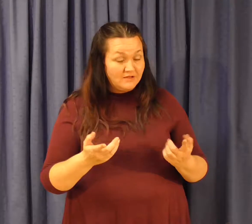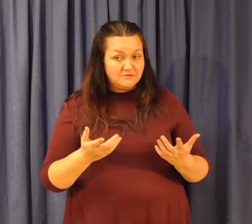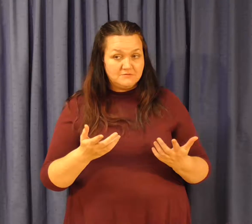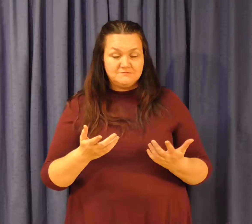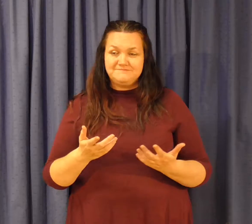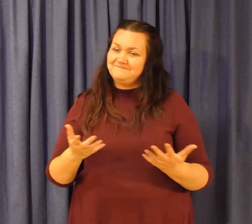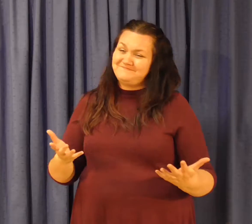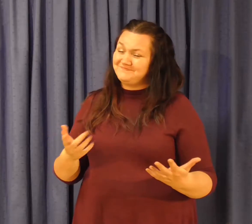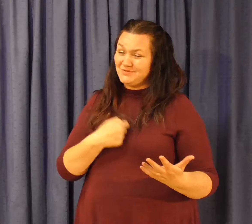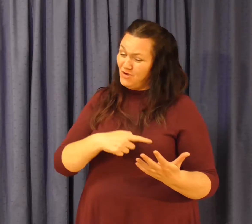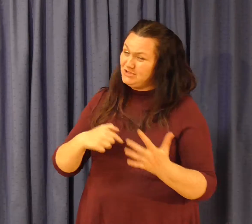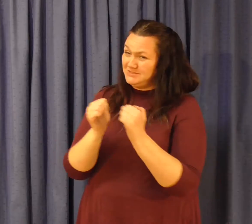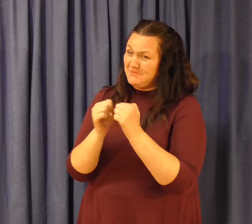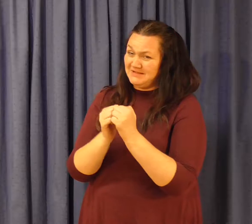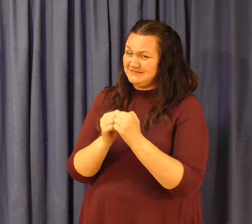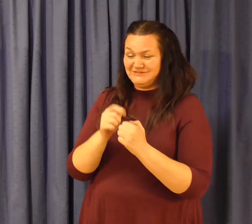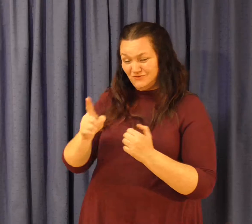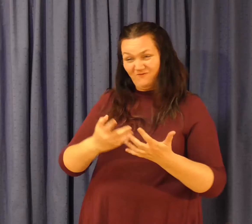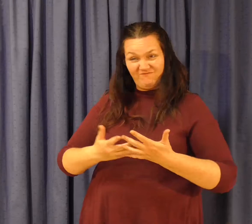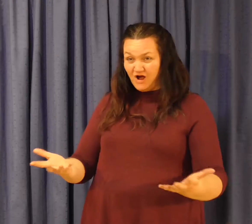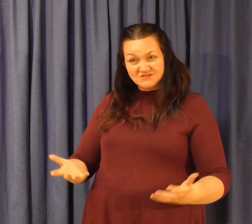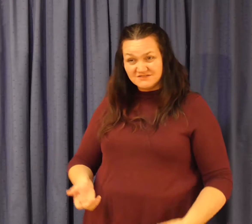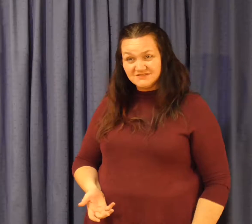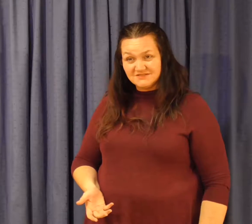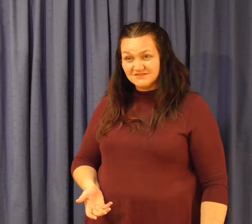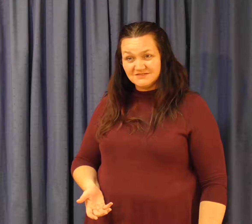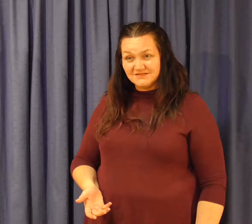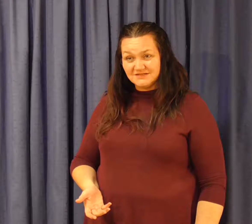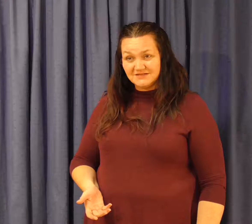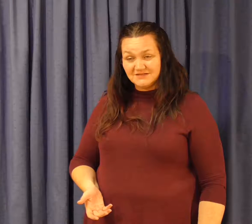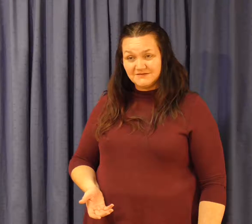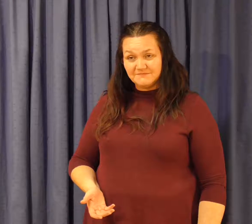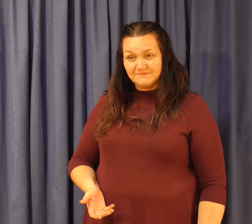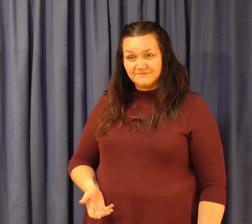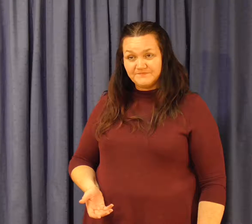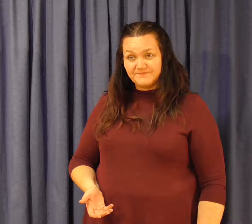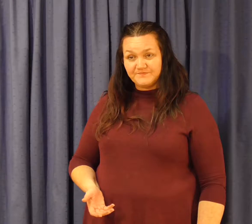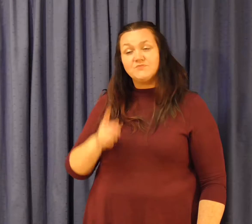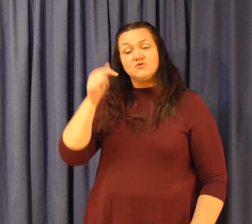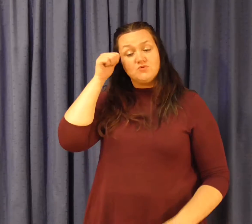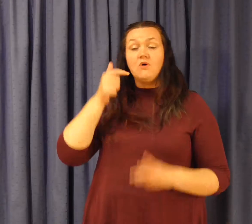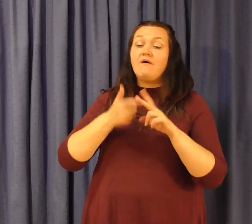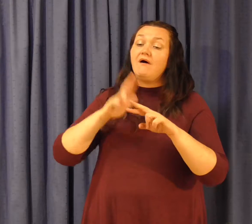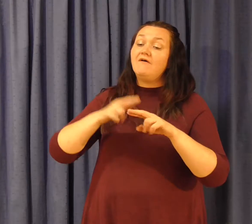Honestly mate, you're fucked. You know what I would do if I were you? Declare bankrupt.